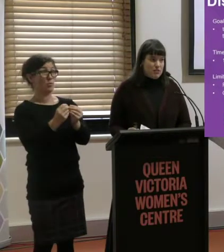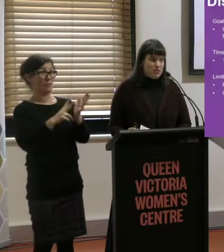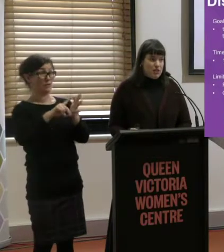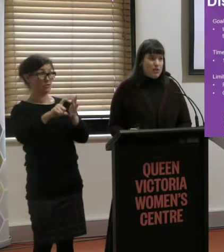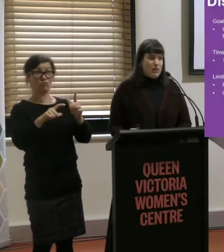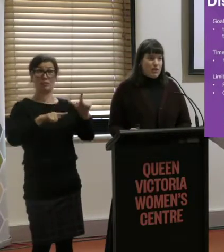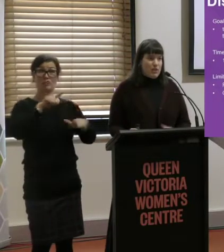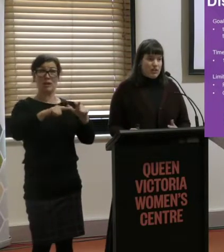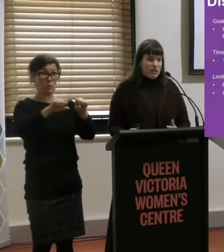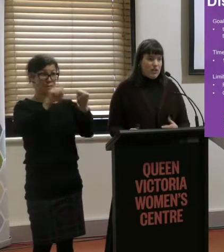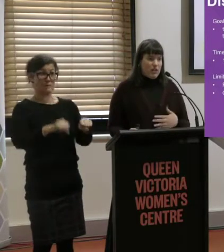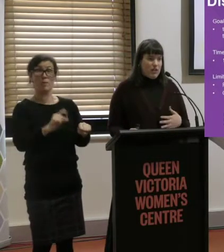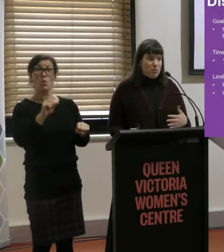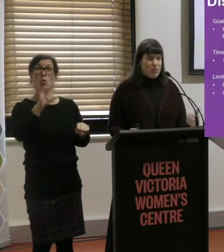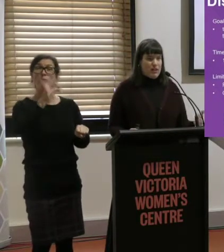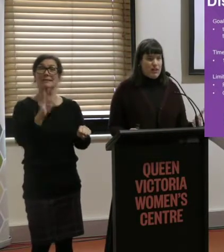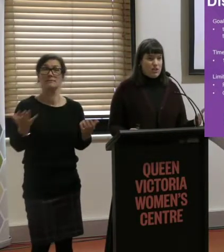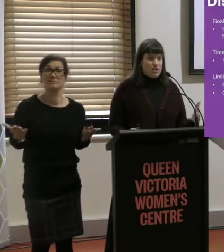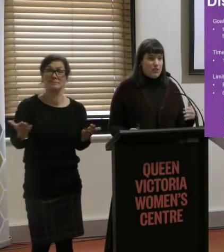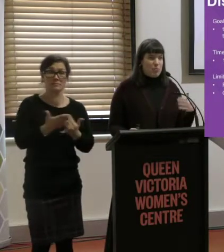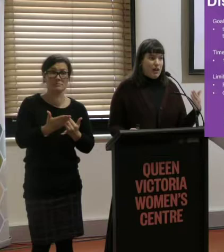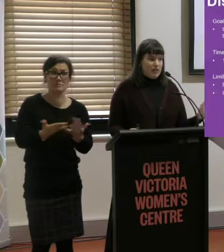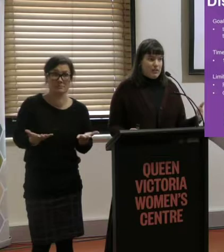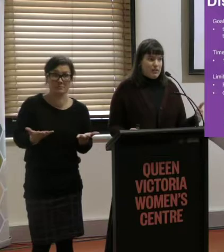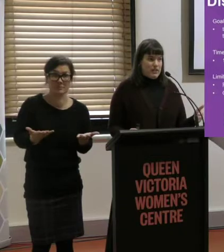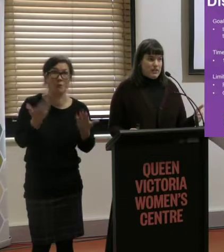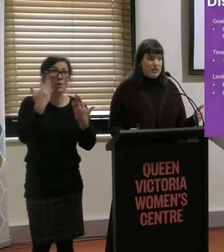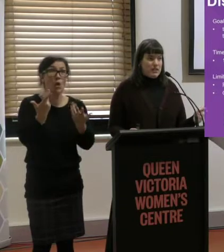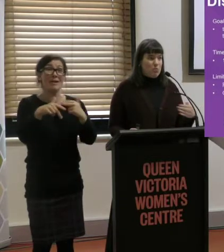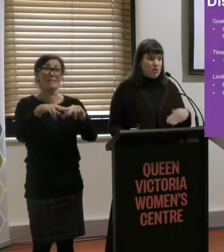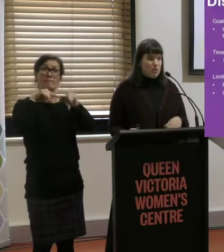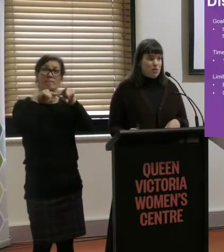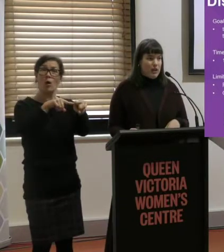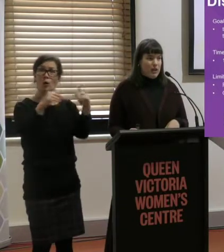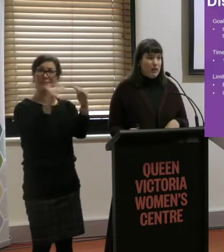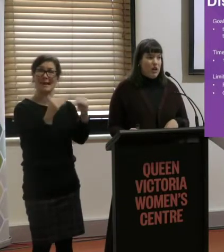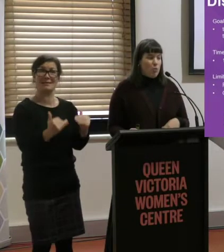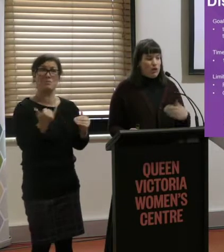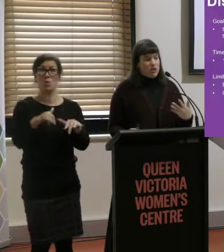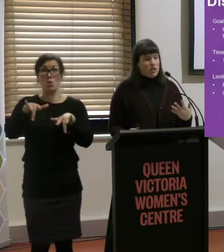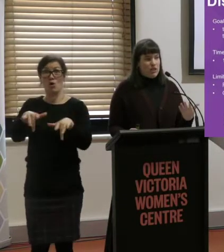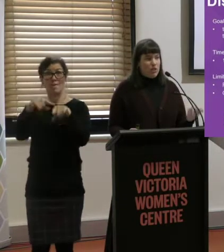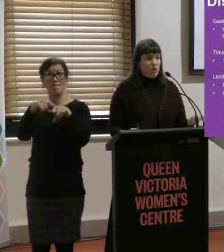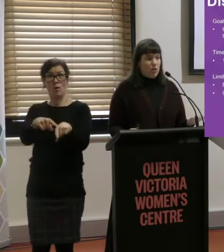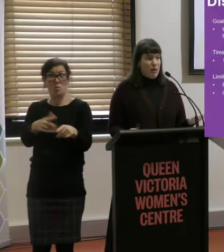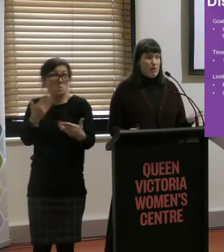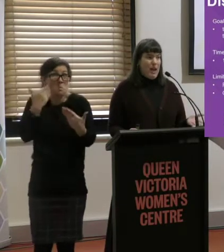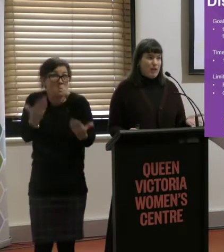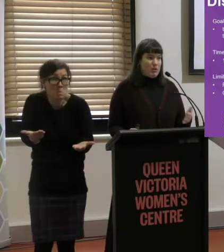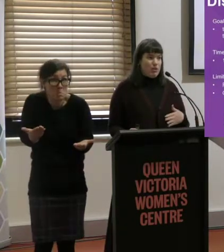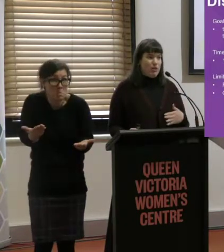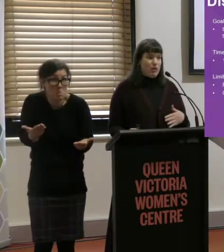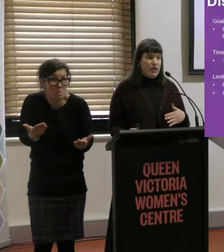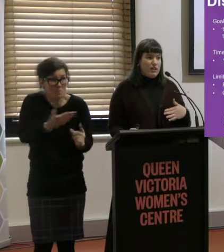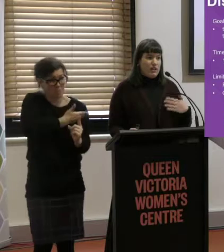system. So without that knowledge, without knowing what's actually compliant with the standards and what's not compliant, we don't actually know where we're